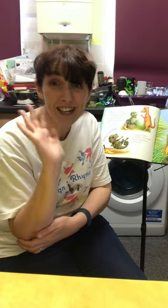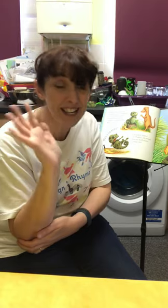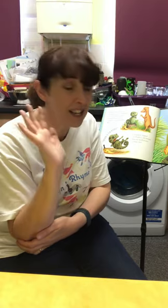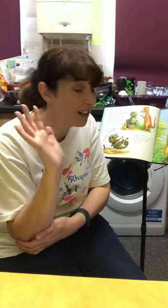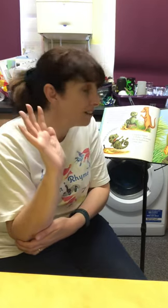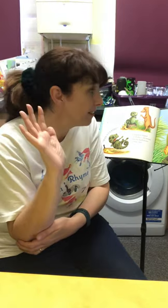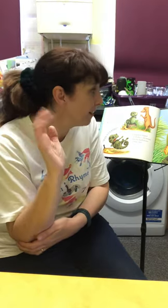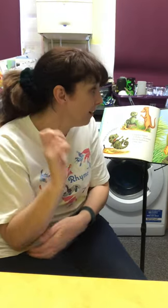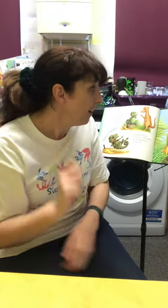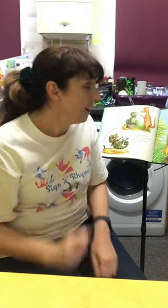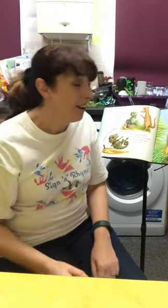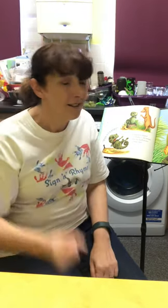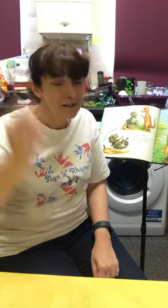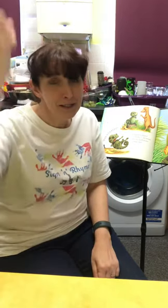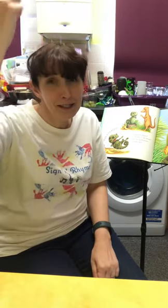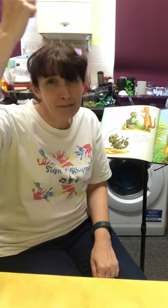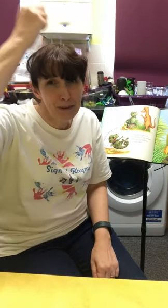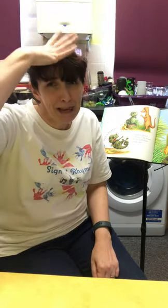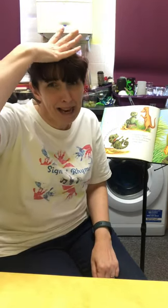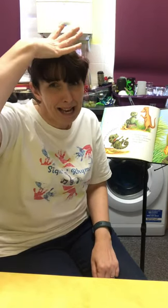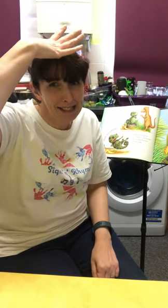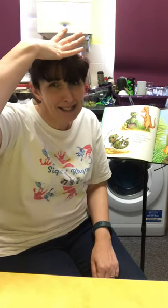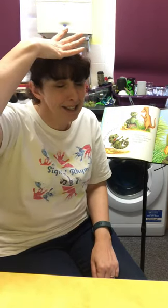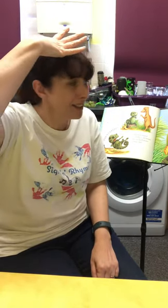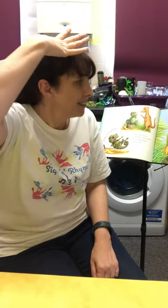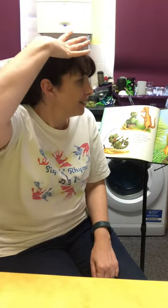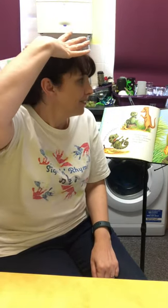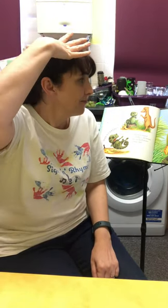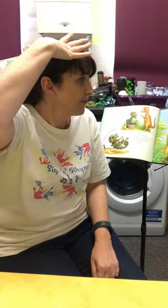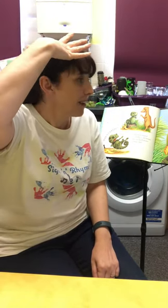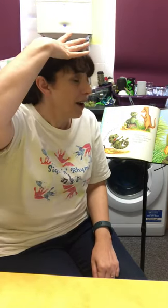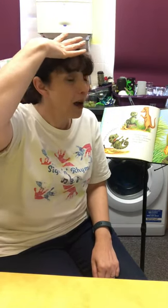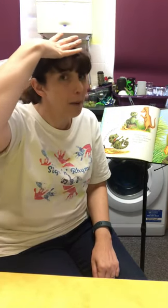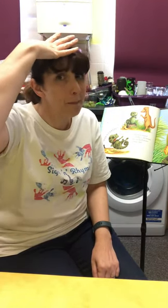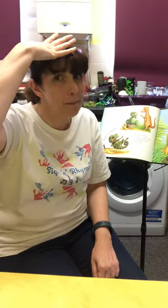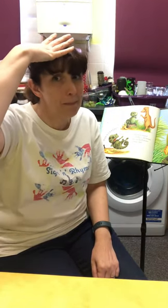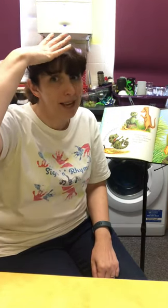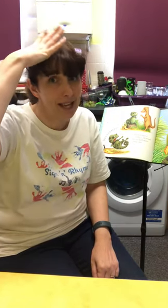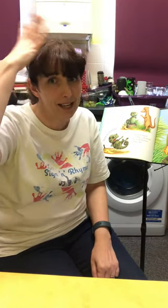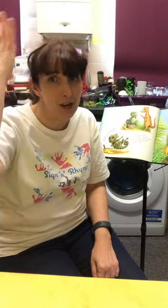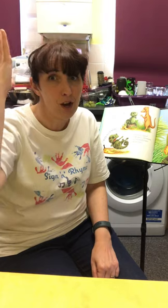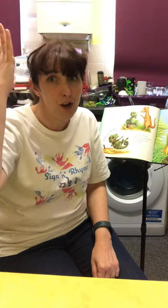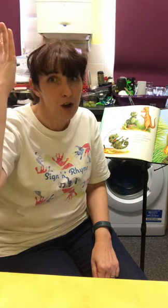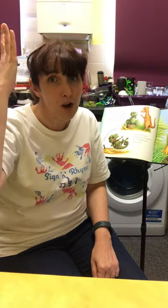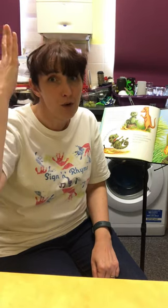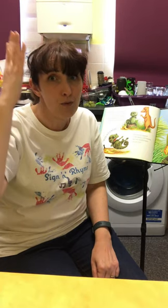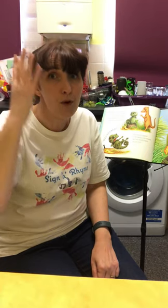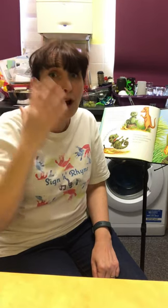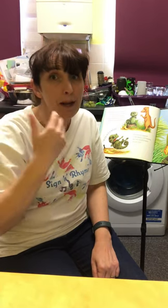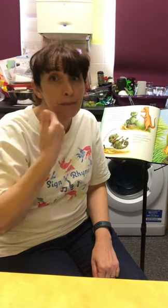Splat! A big, ripe